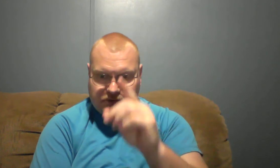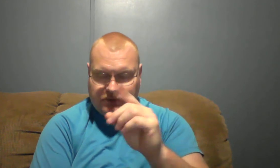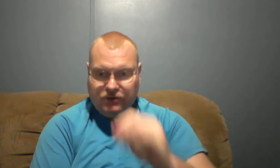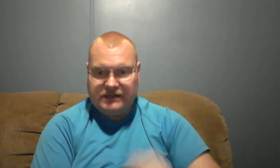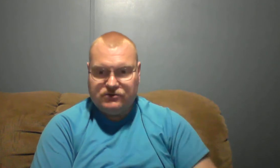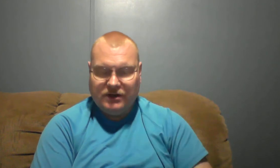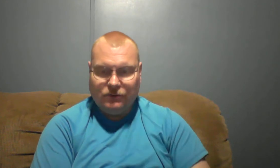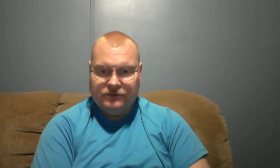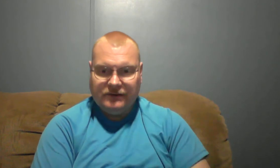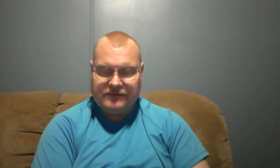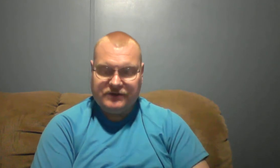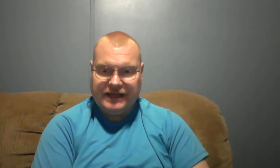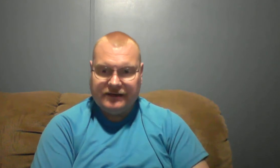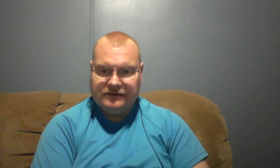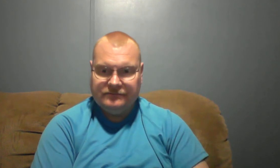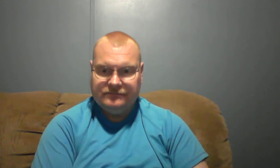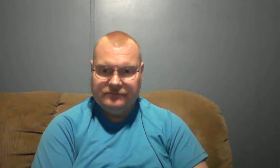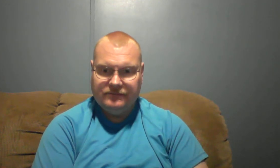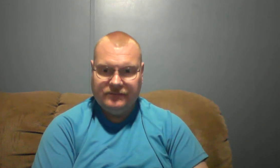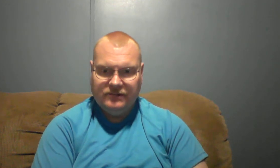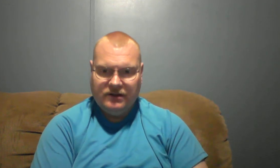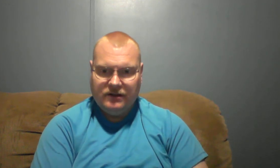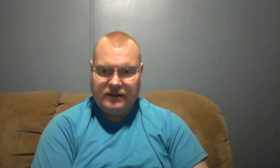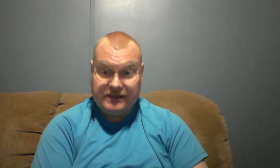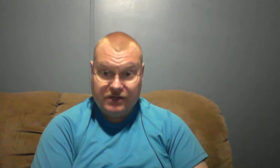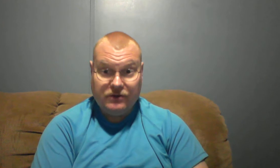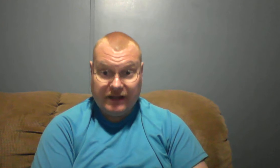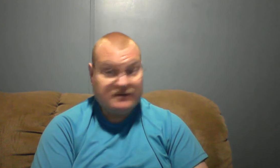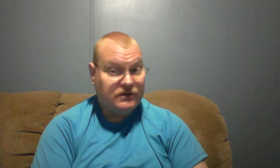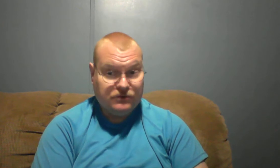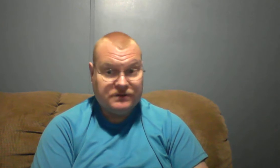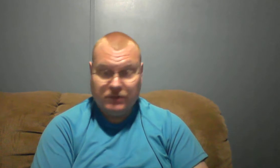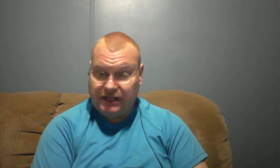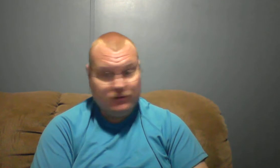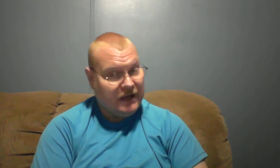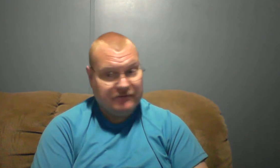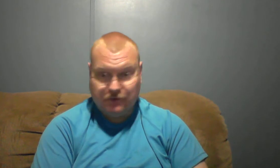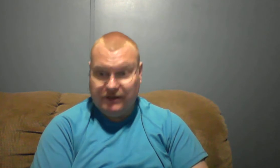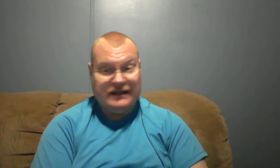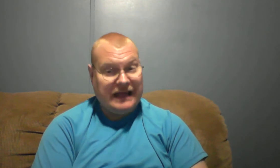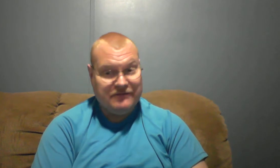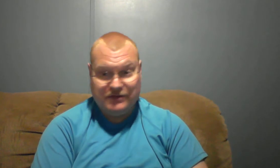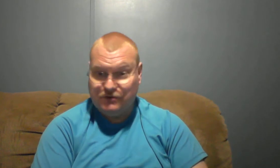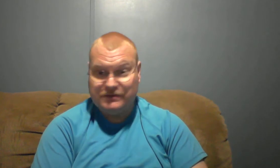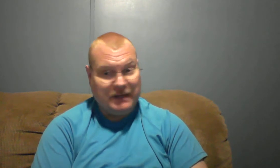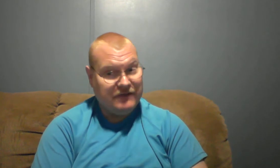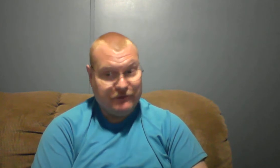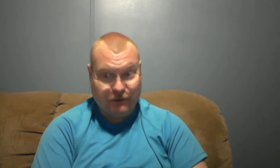you get in trouble after that and then you have to do some and you have to do some heavy repent